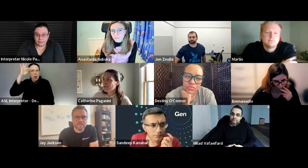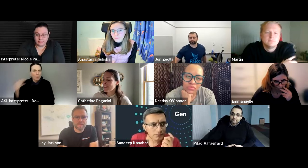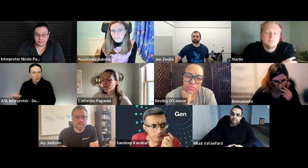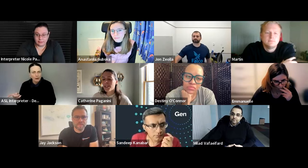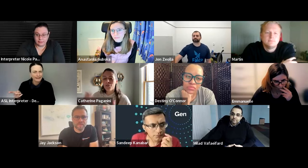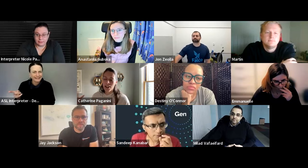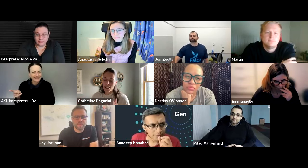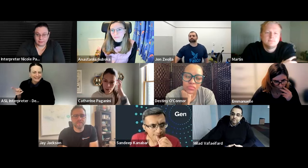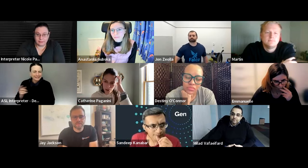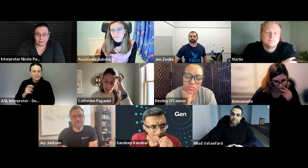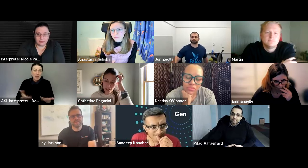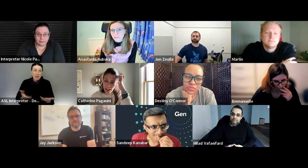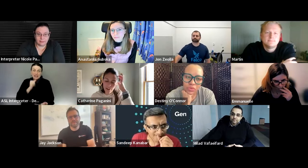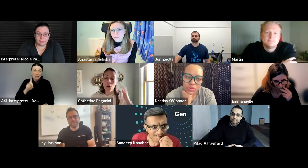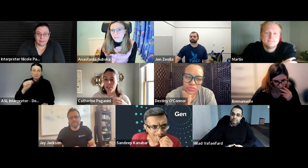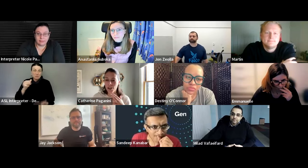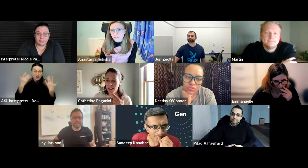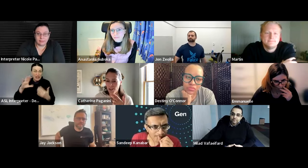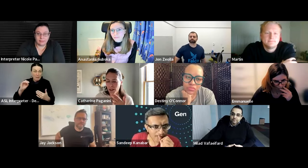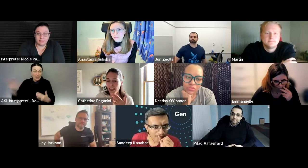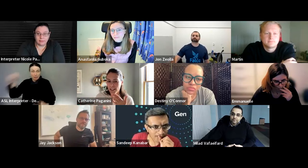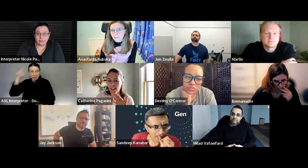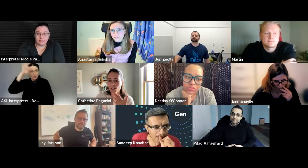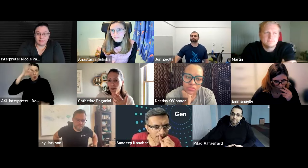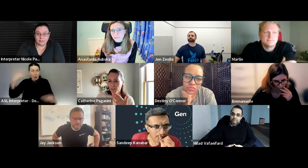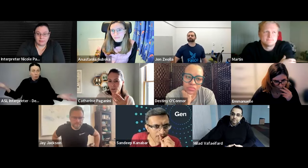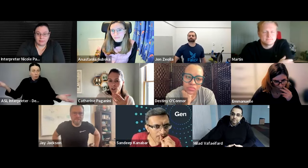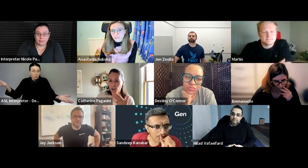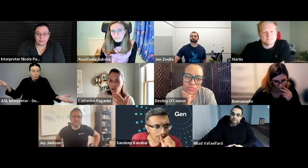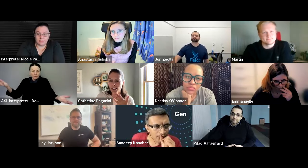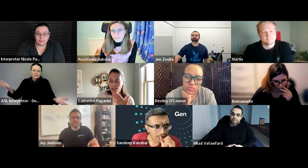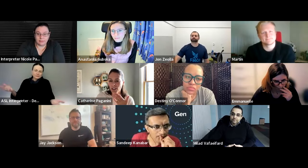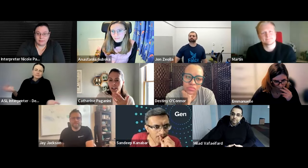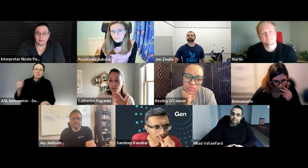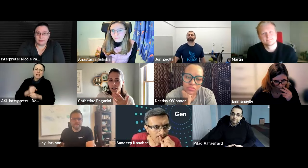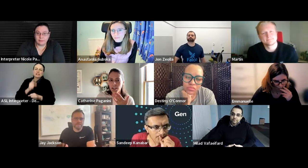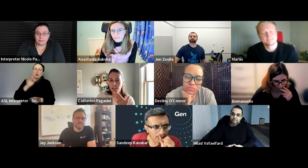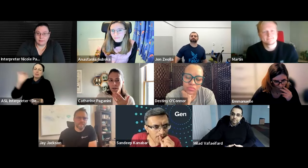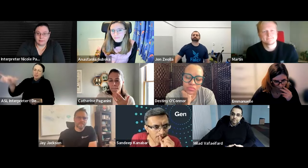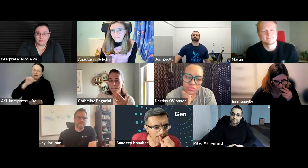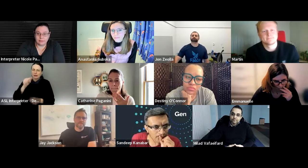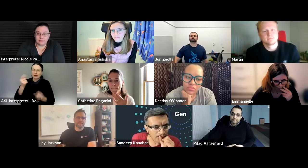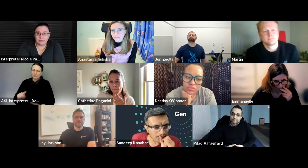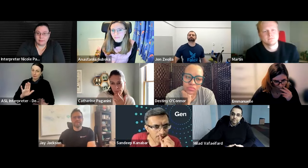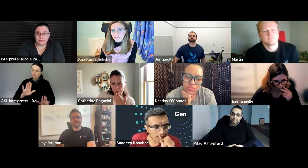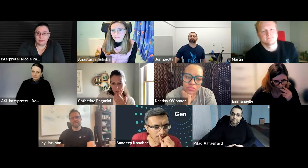um disability friendly company and they have no idea what the reality is so we have to make sure that that is not the case right